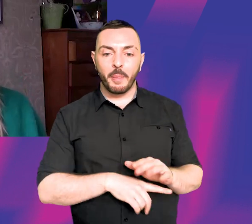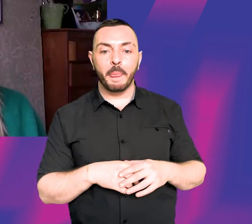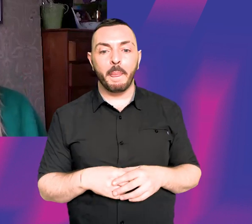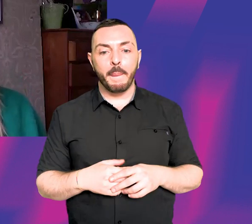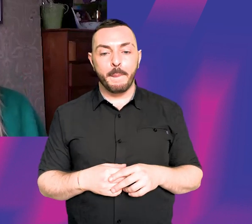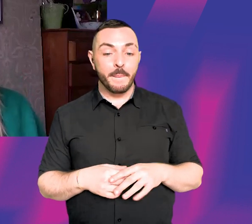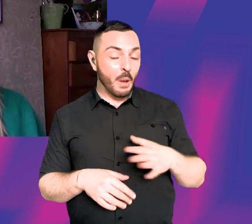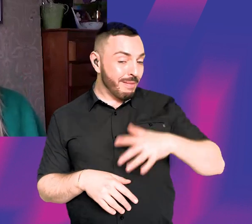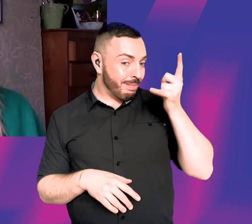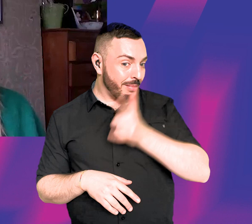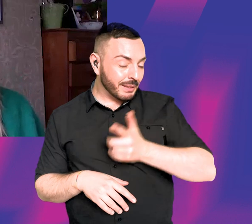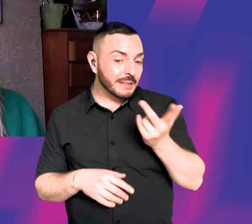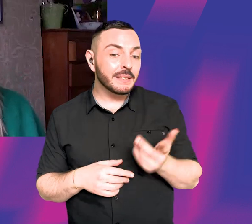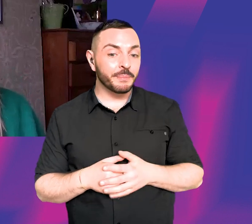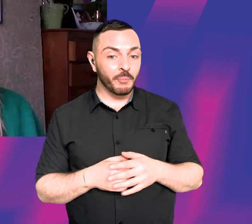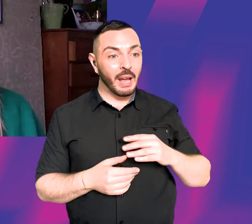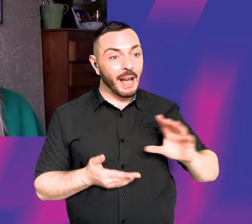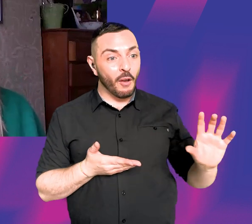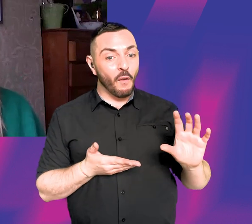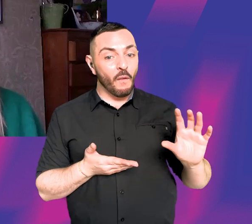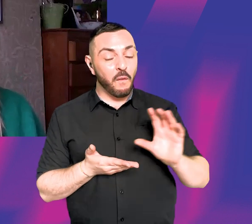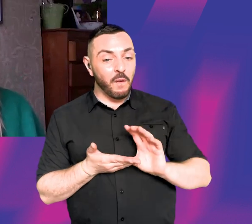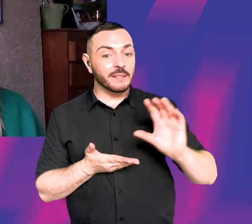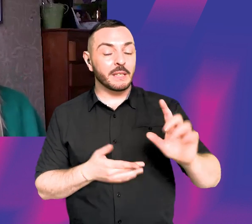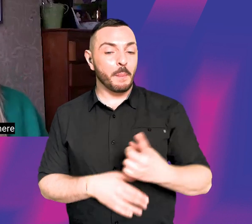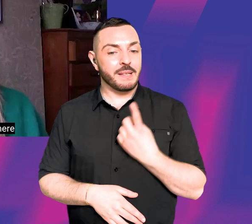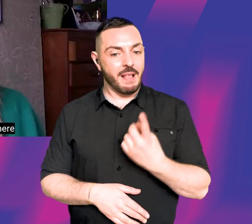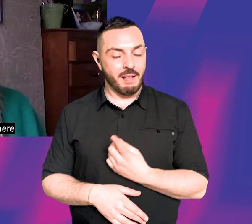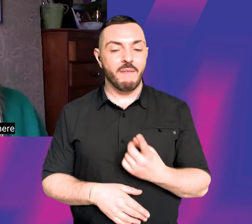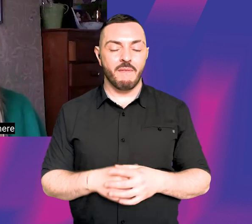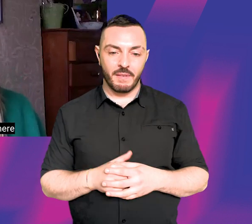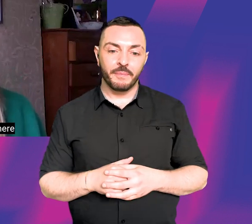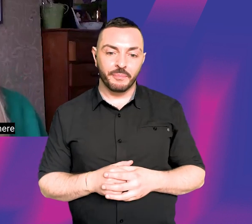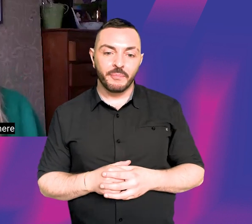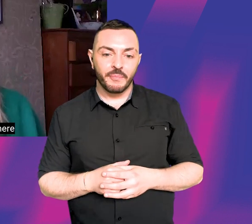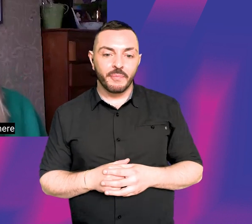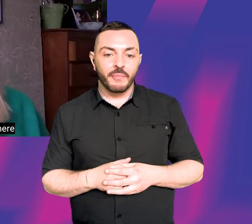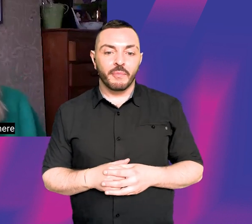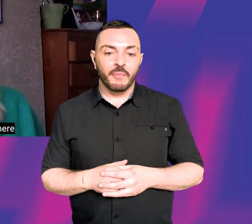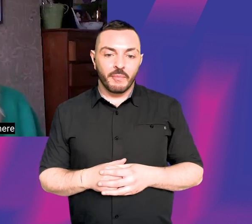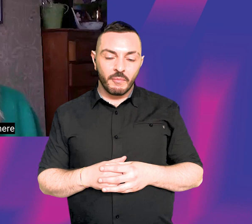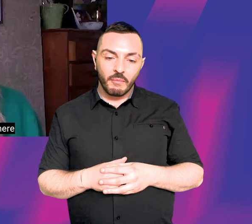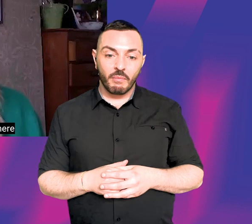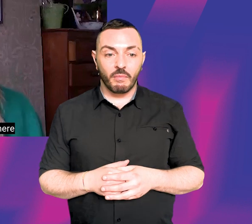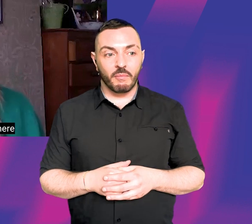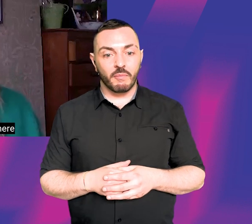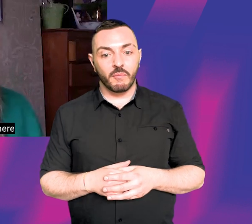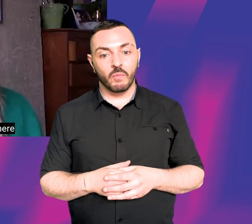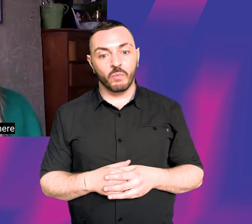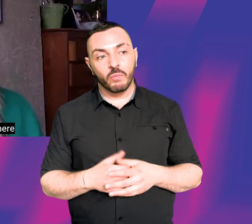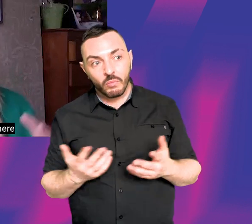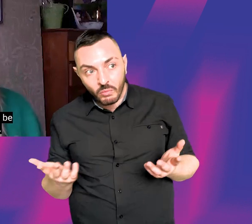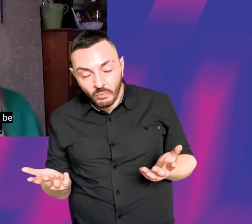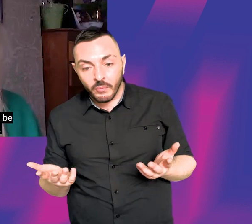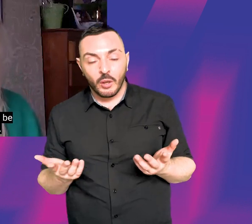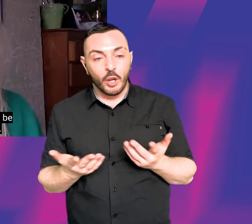very fortunate because I was able to fund my short myself. So that, again, is not necessarily representative